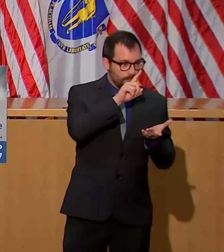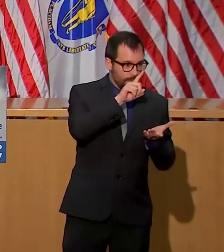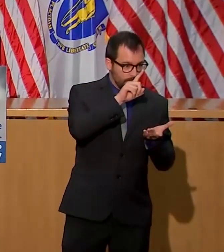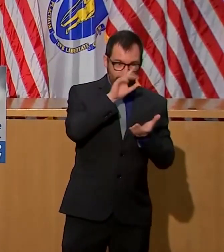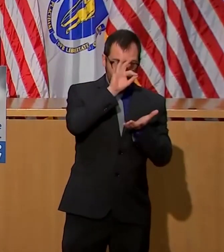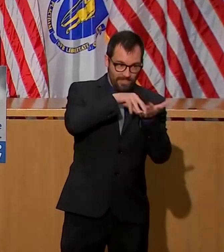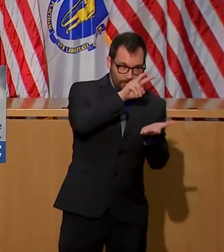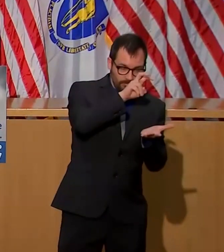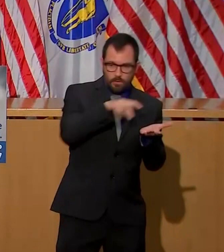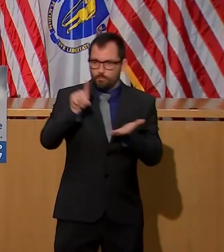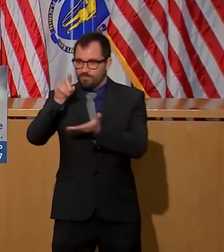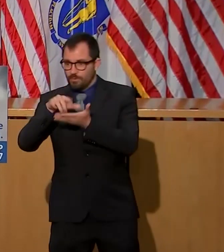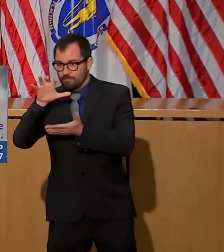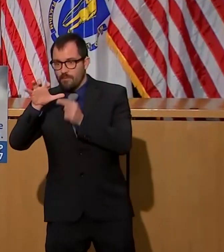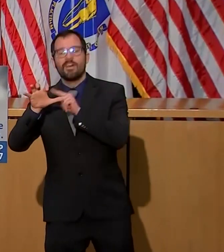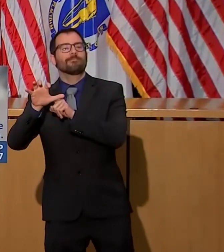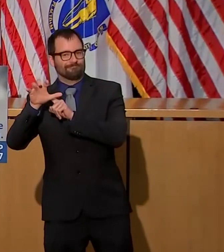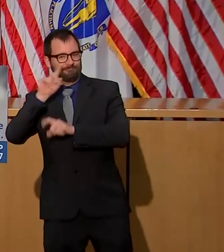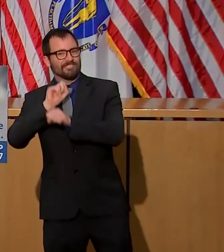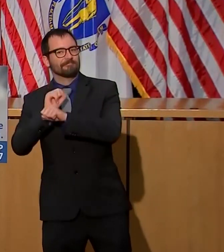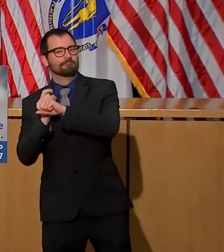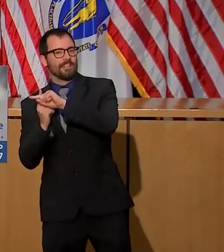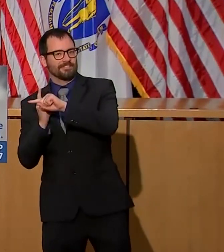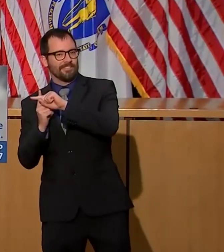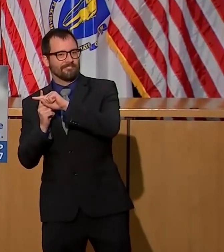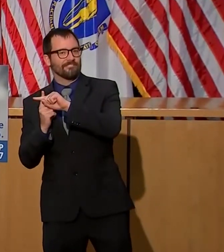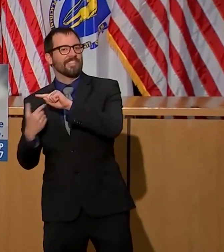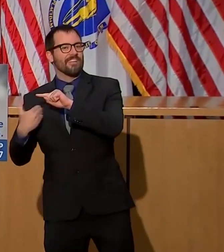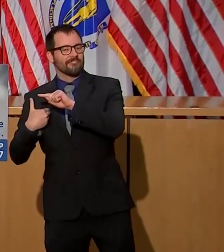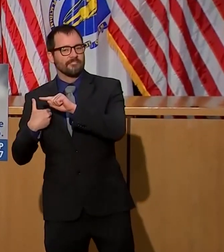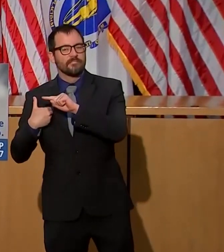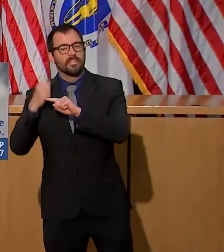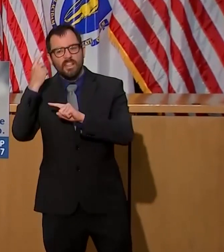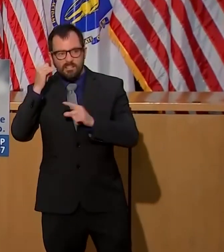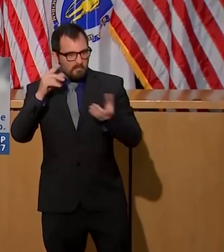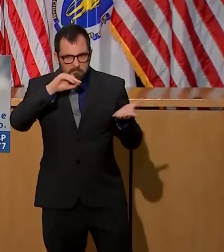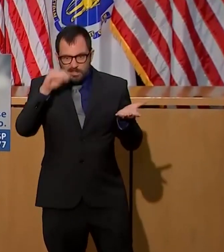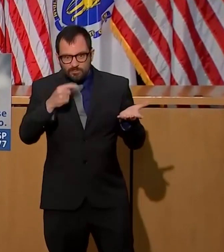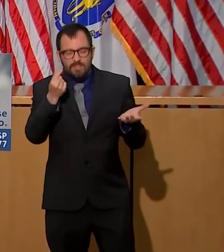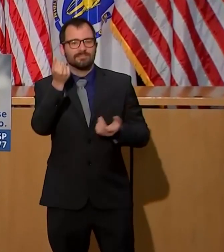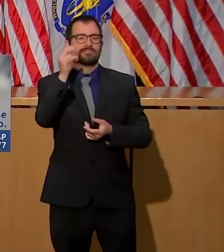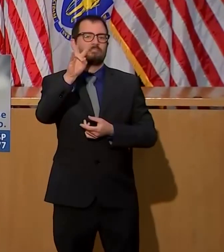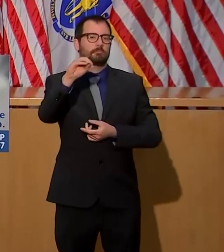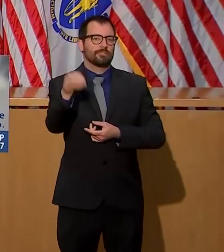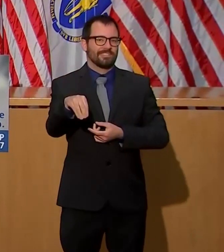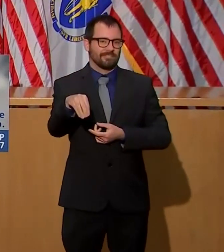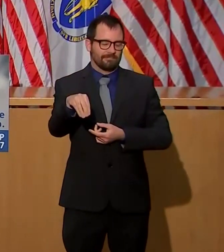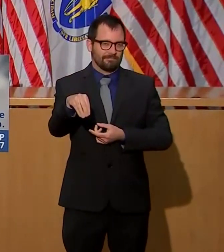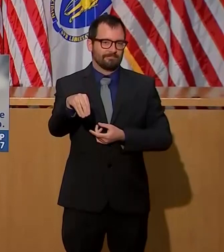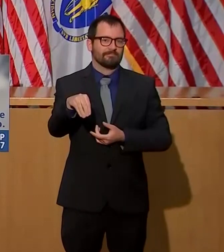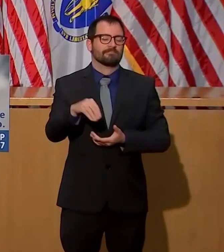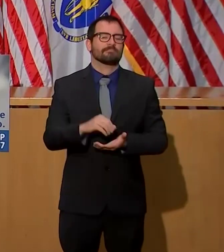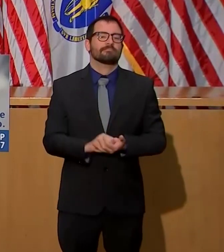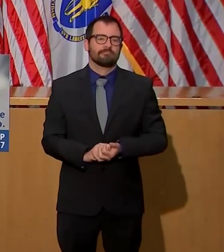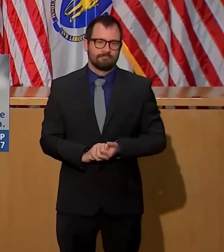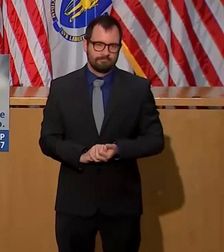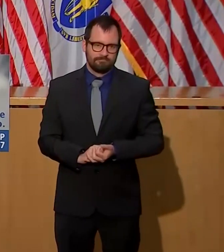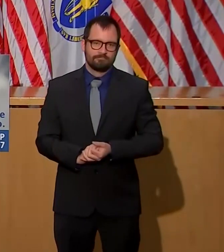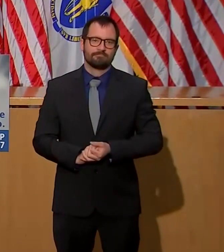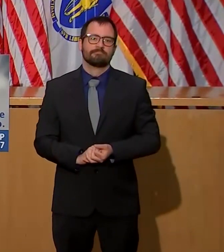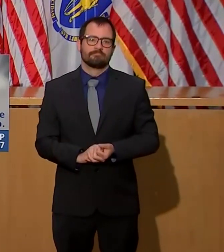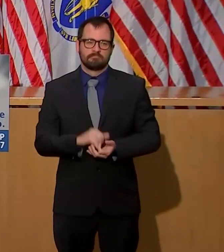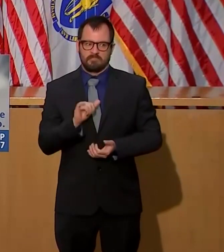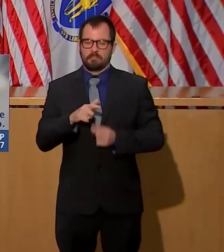represents a 17% positive test rate on the tests that were processed and released yesterday. We've now